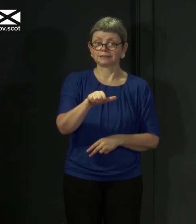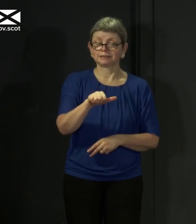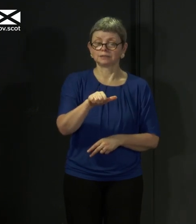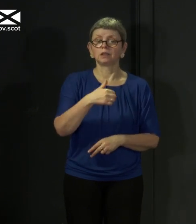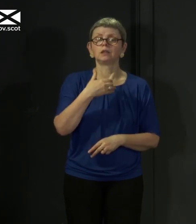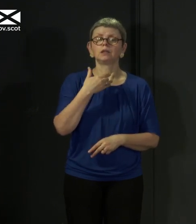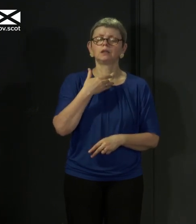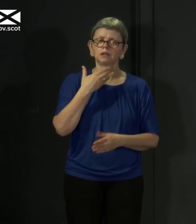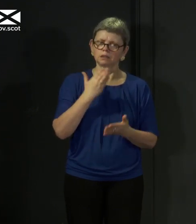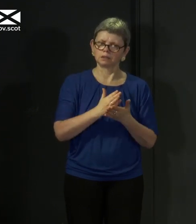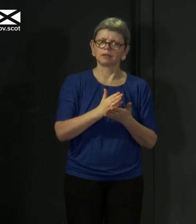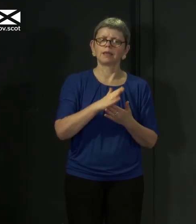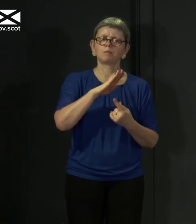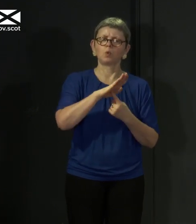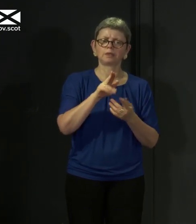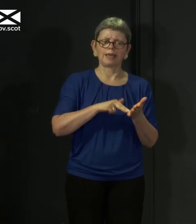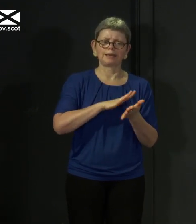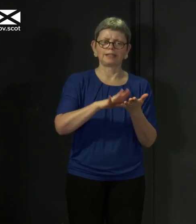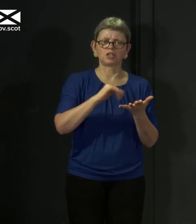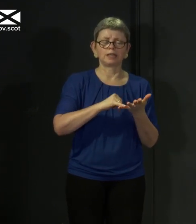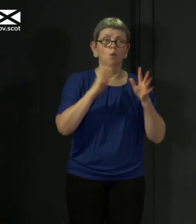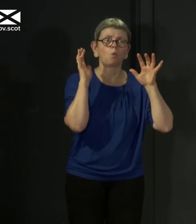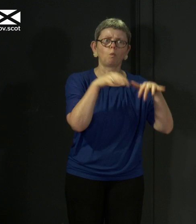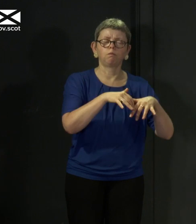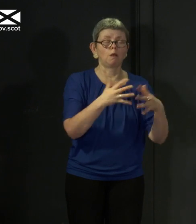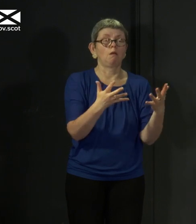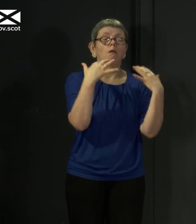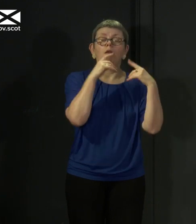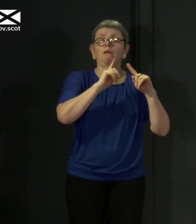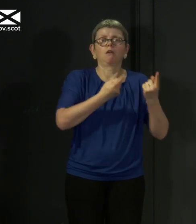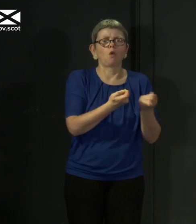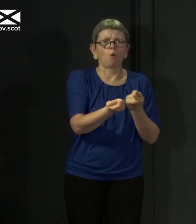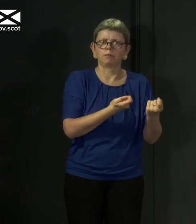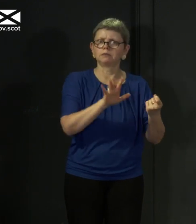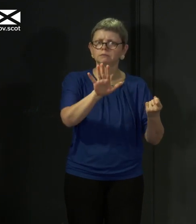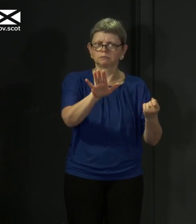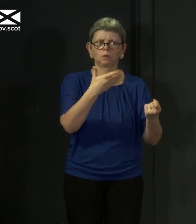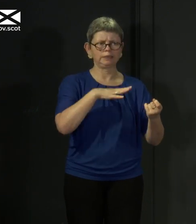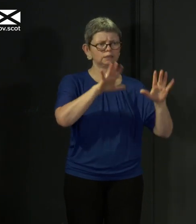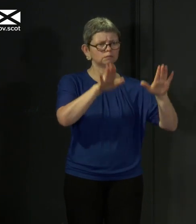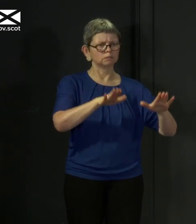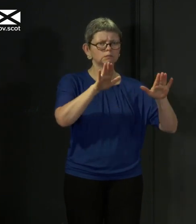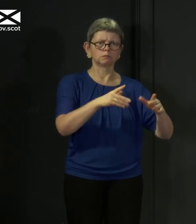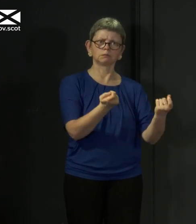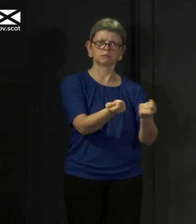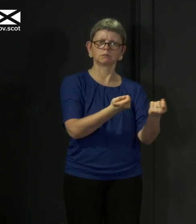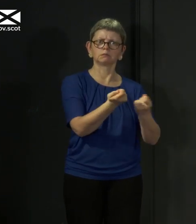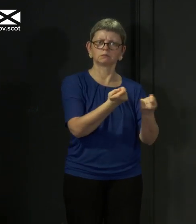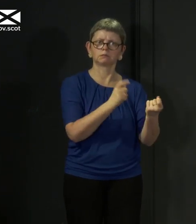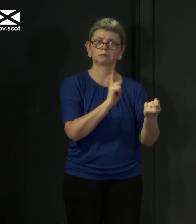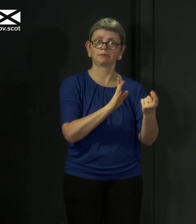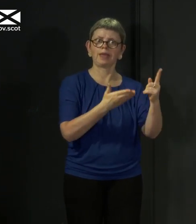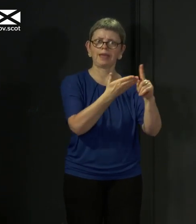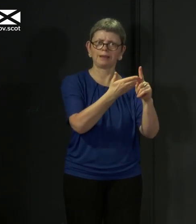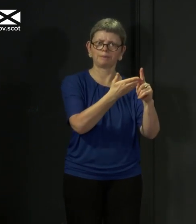is not and never becomes overwhelmed and we stress that all along. But that's not the only objective around this. We also need